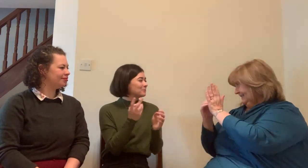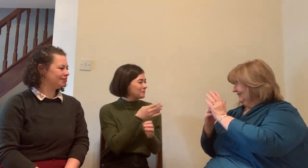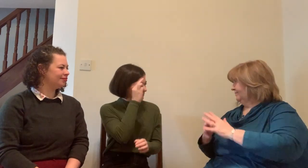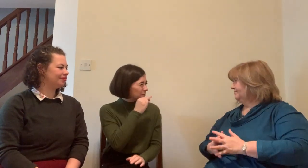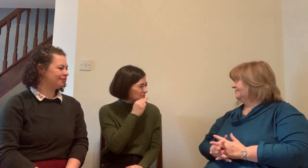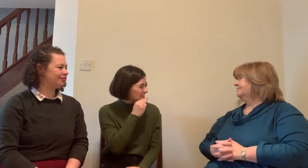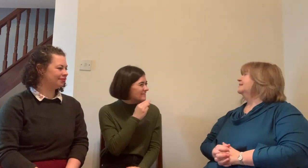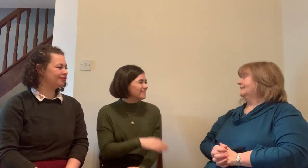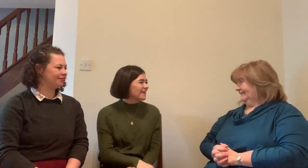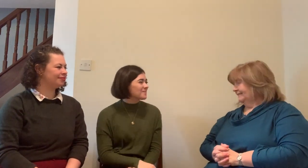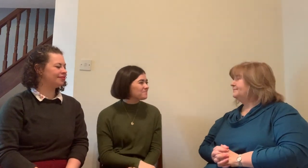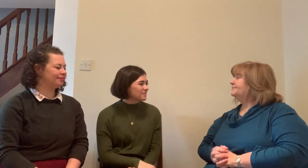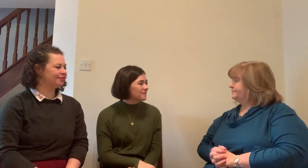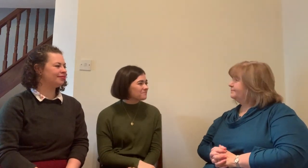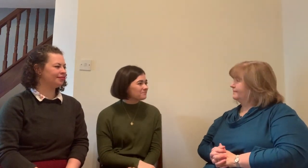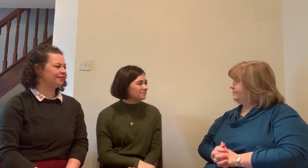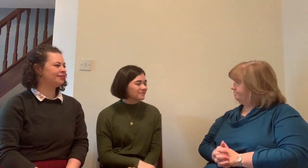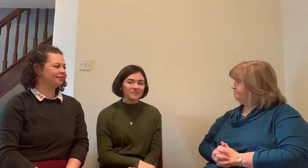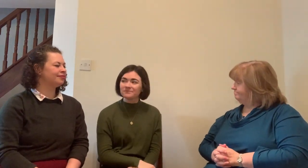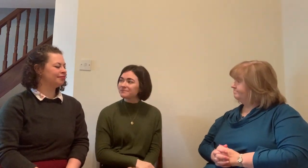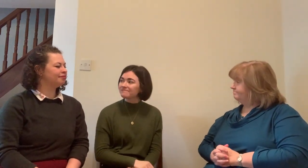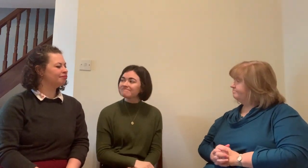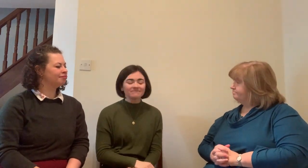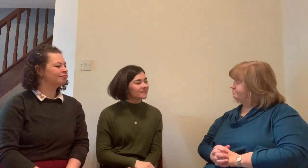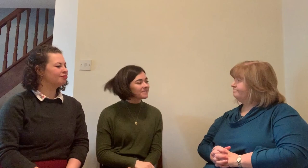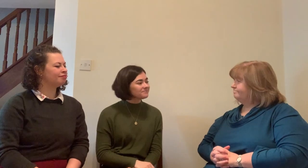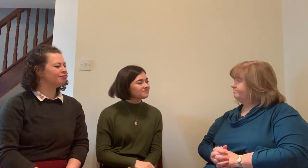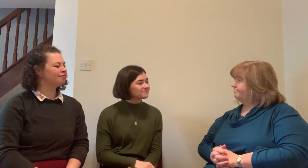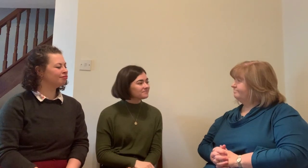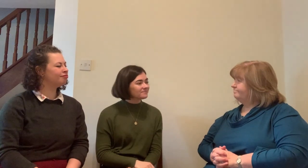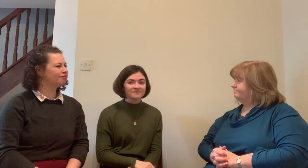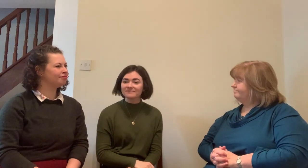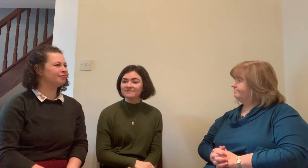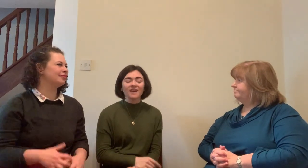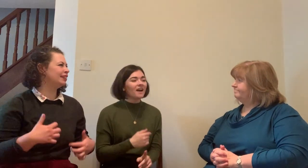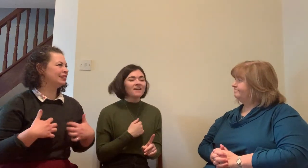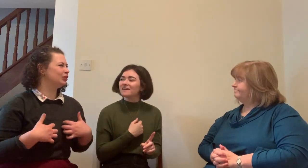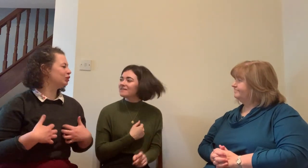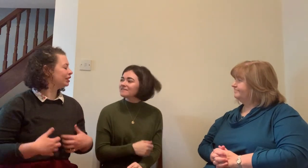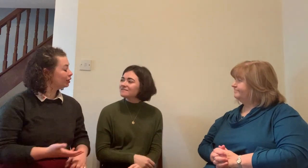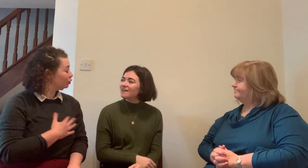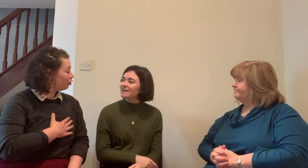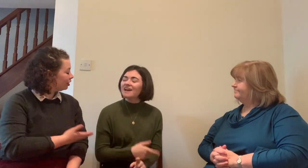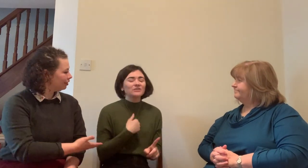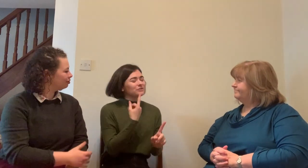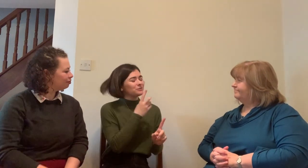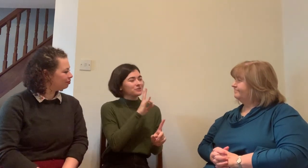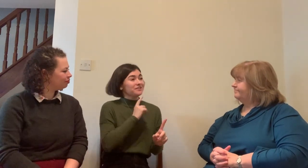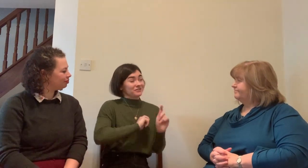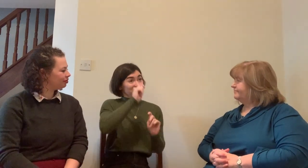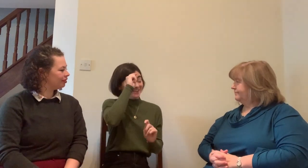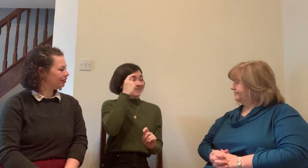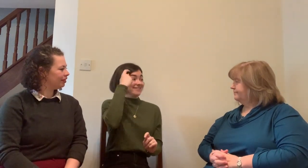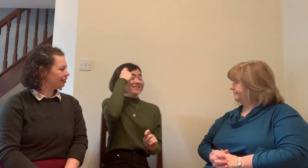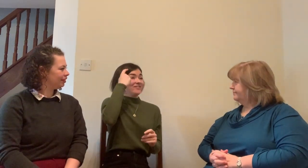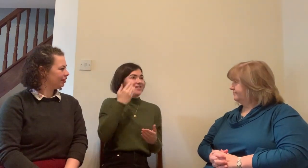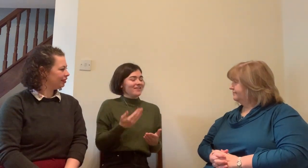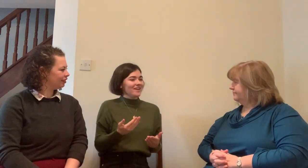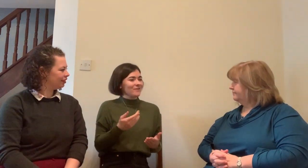engage in those kind of systems and the hearing interpreter is able to navigate their way through those cultural differences and